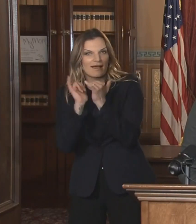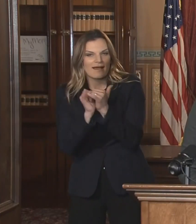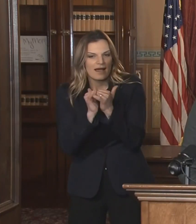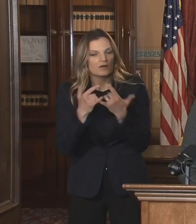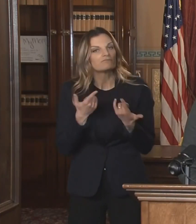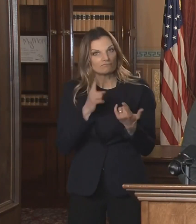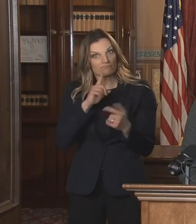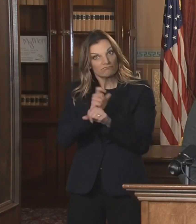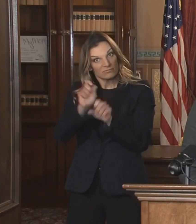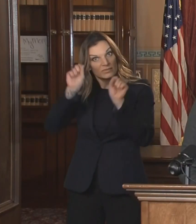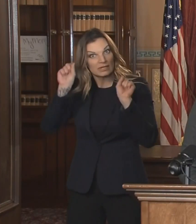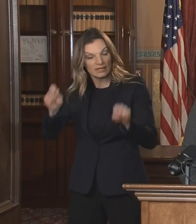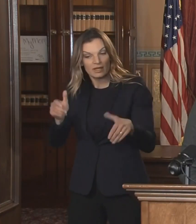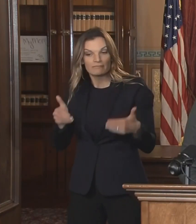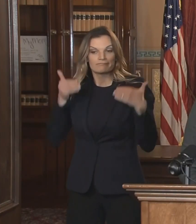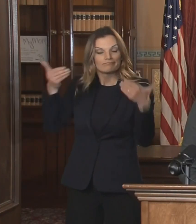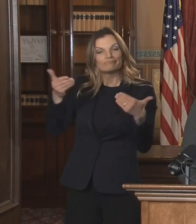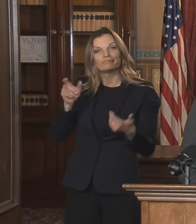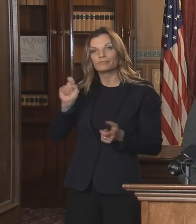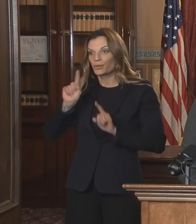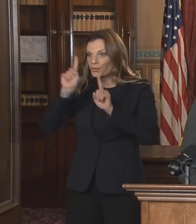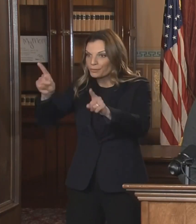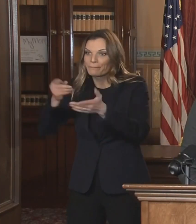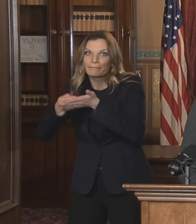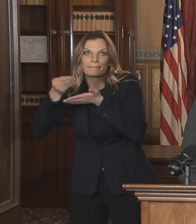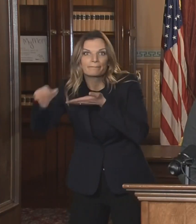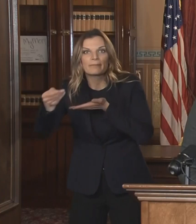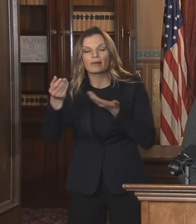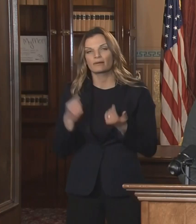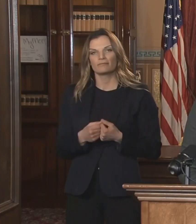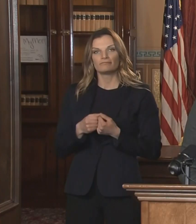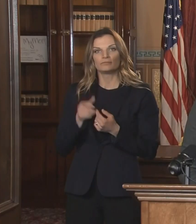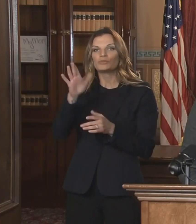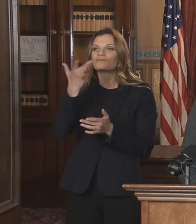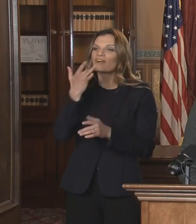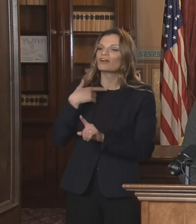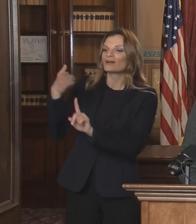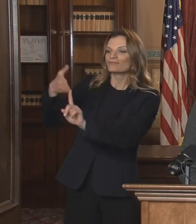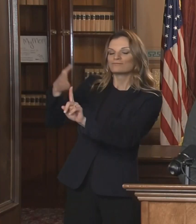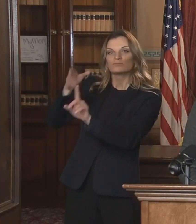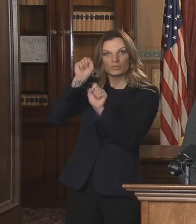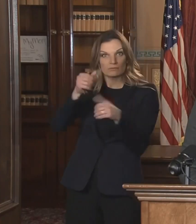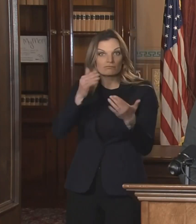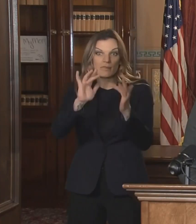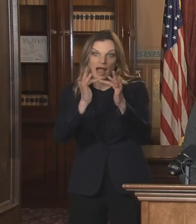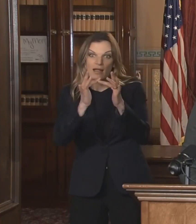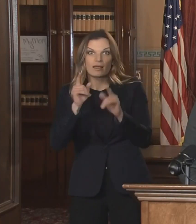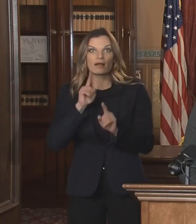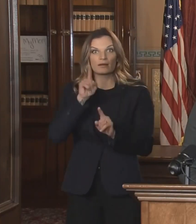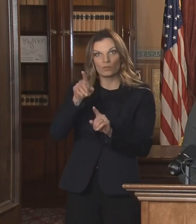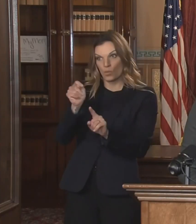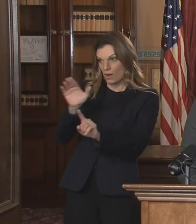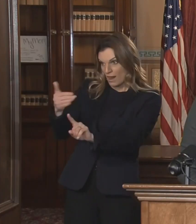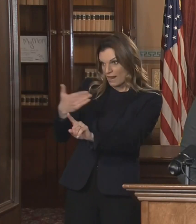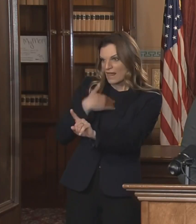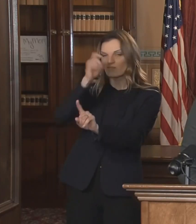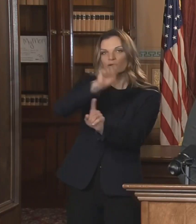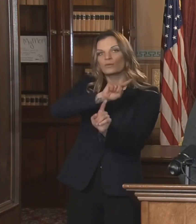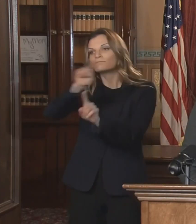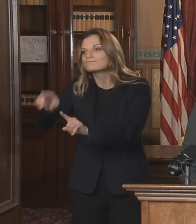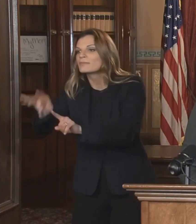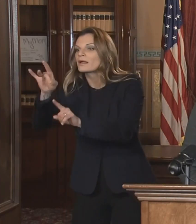stay safe. Buy your holiday gifts from small businesses that you love or find online in your area.